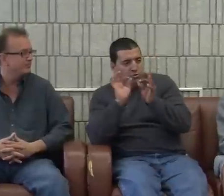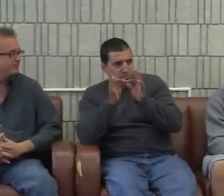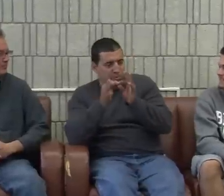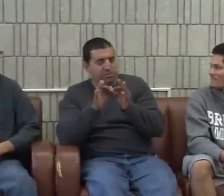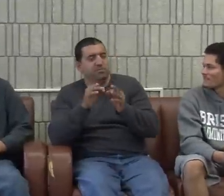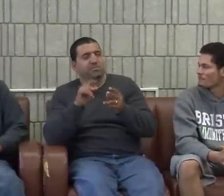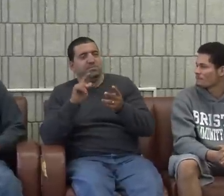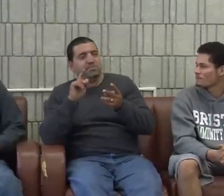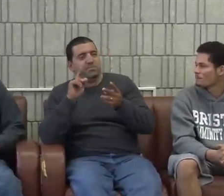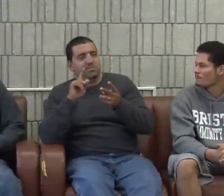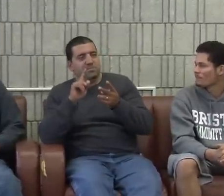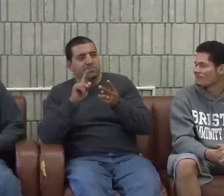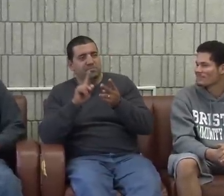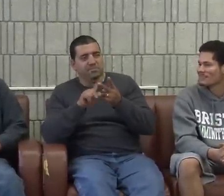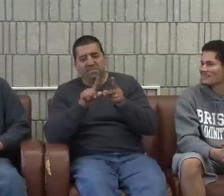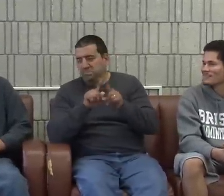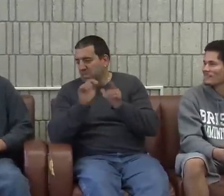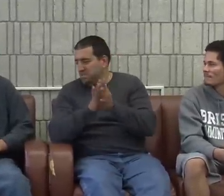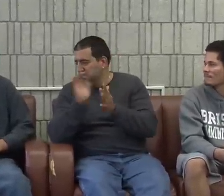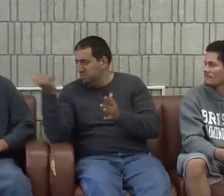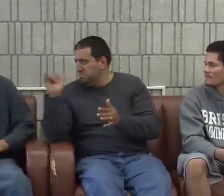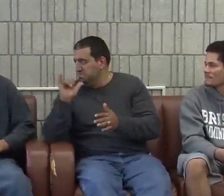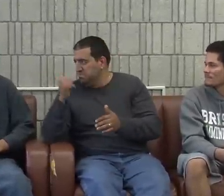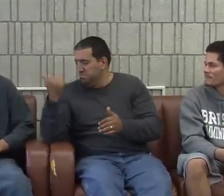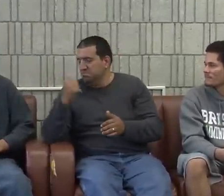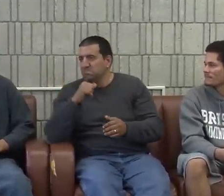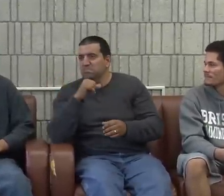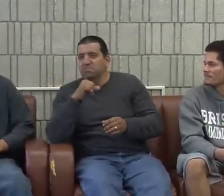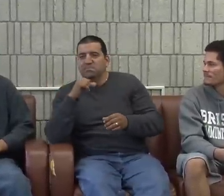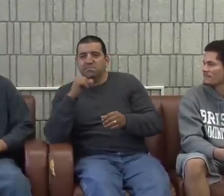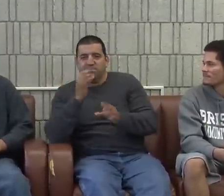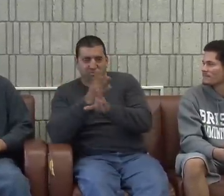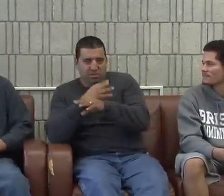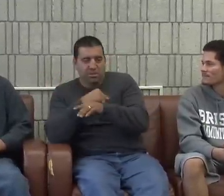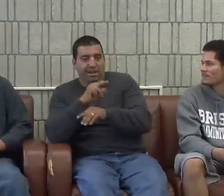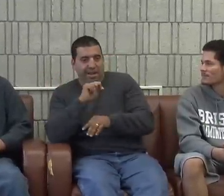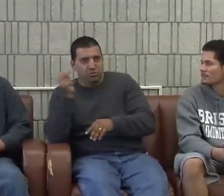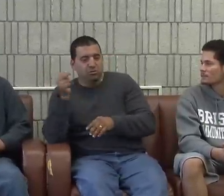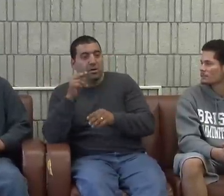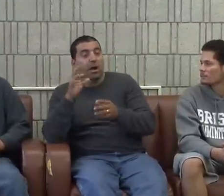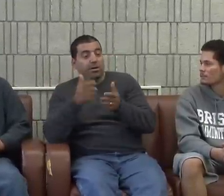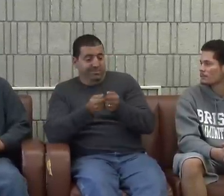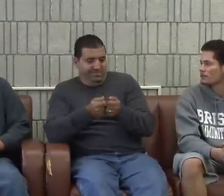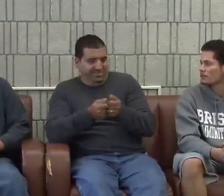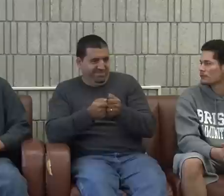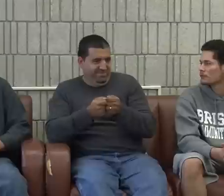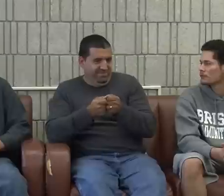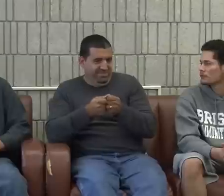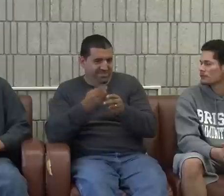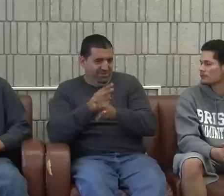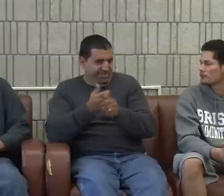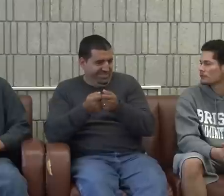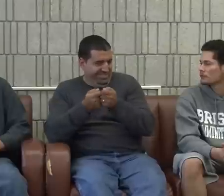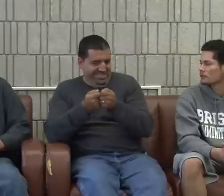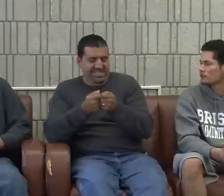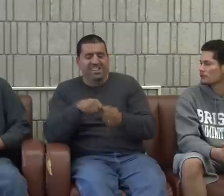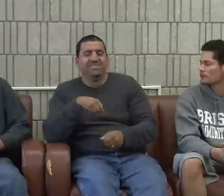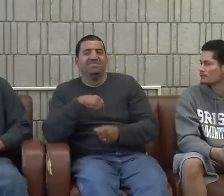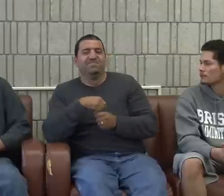I use sign language interpreters, and just as they said, video phones, and I use texting